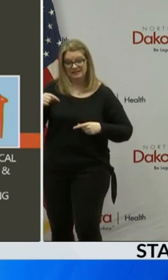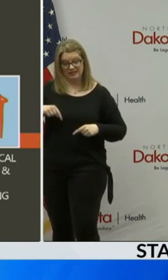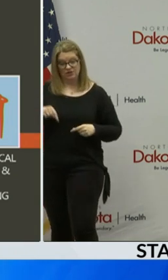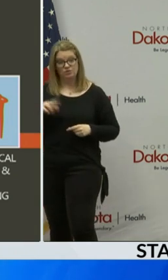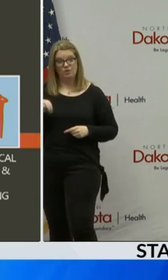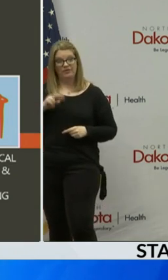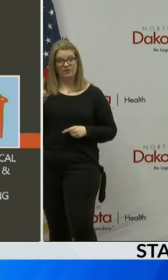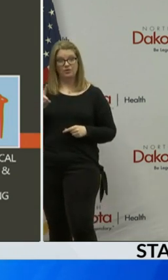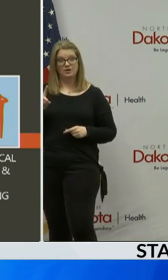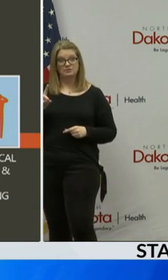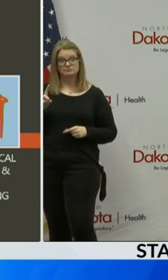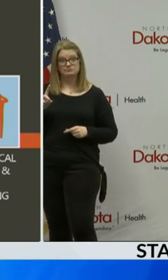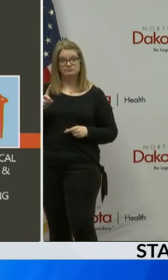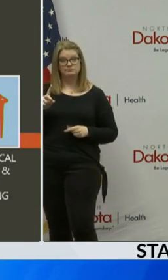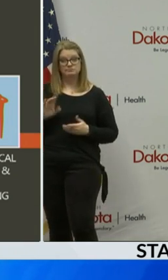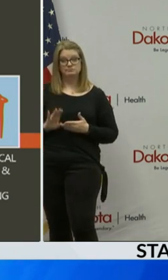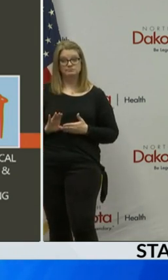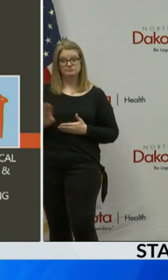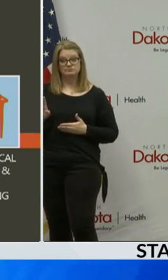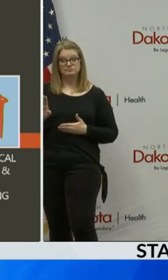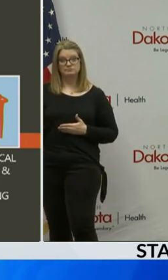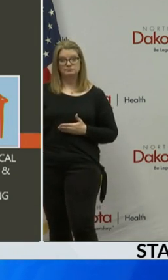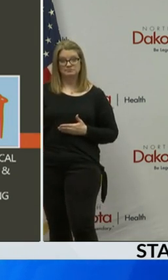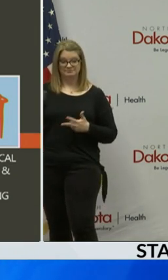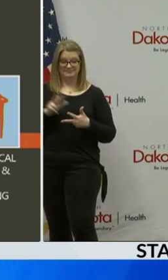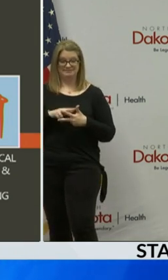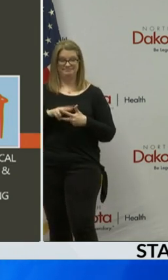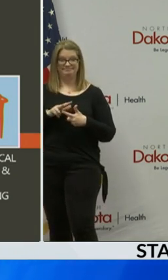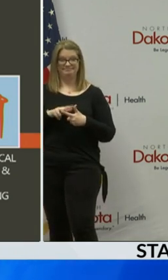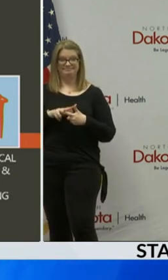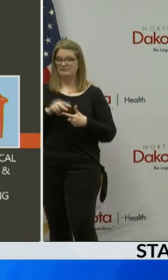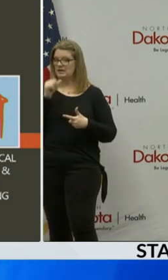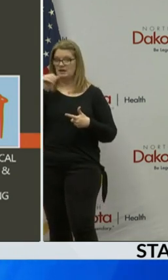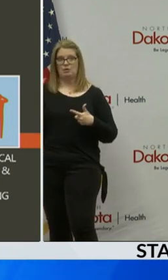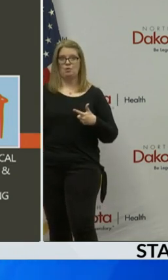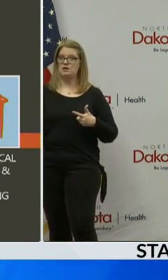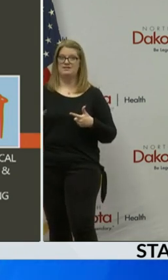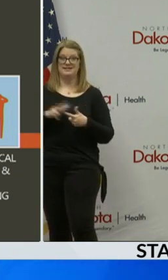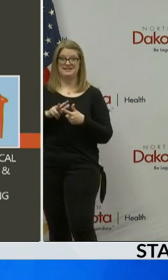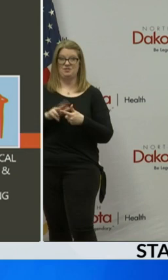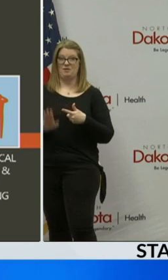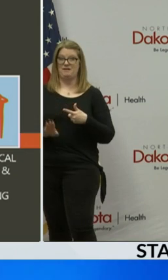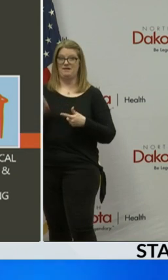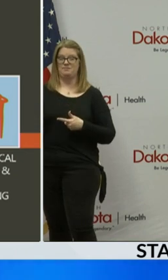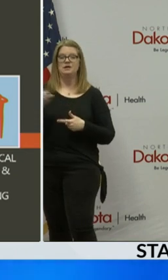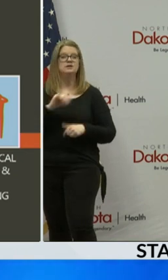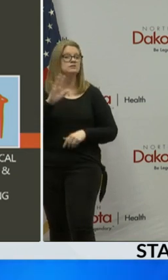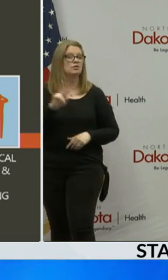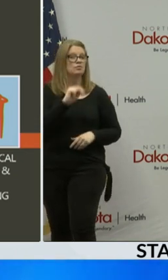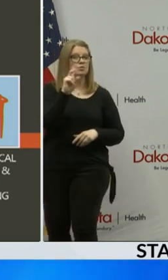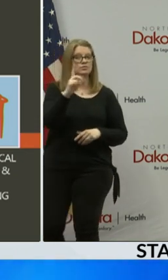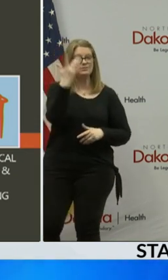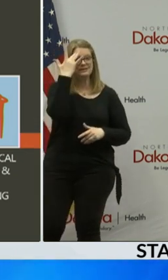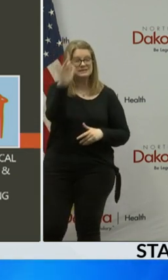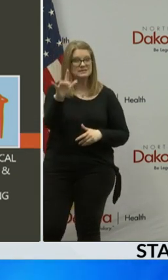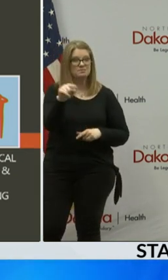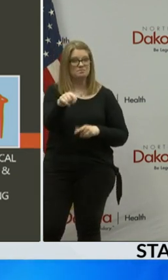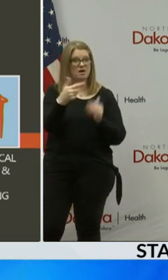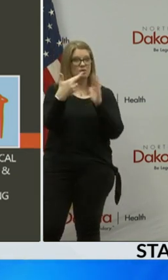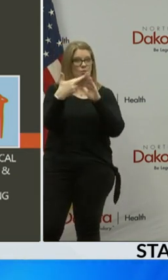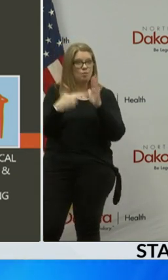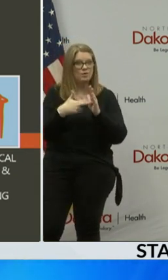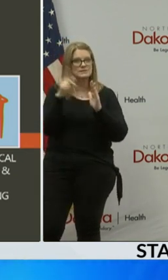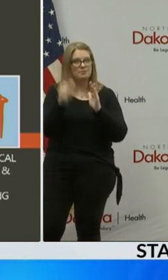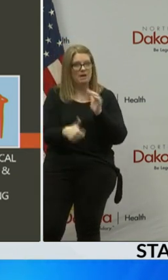Dakota right now, we're going up in both of those cases versus going down. So the North Dakota Smart guidelines, more important than